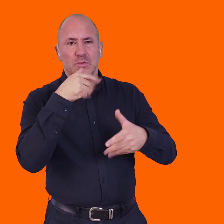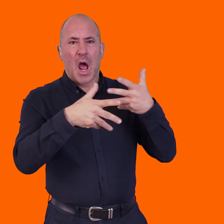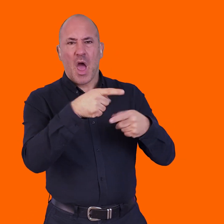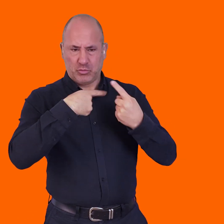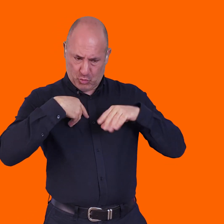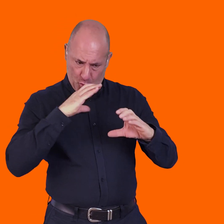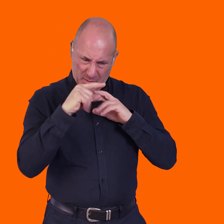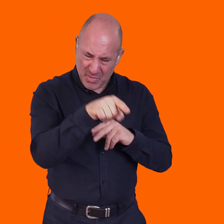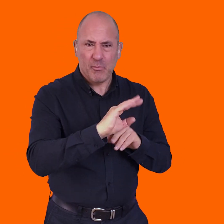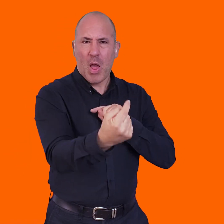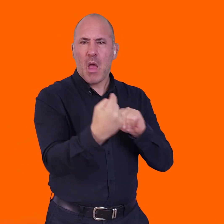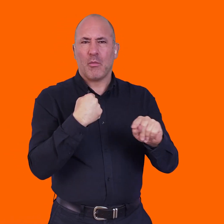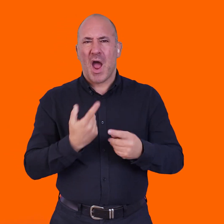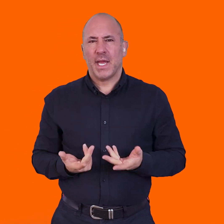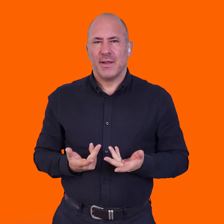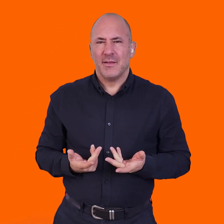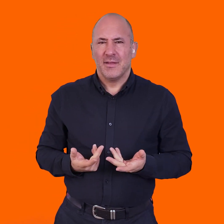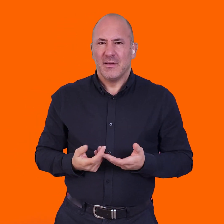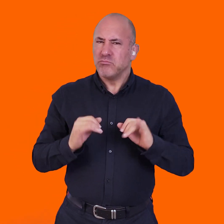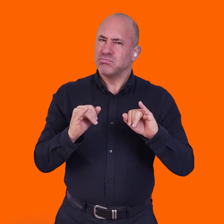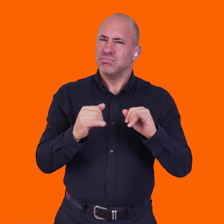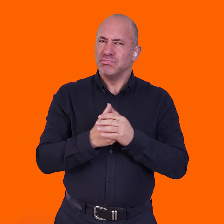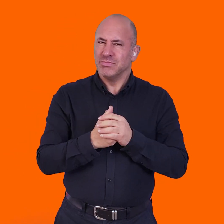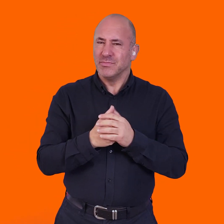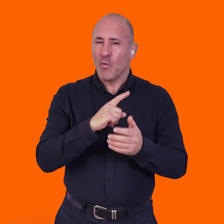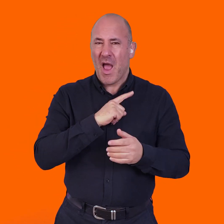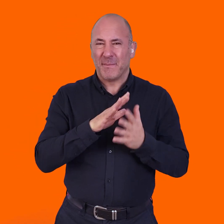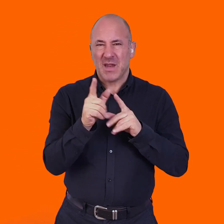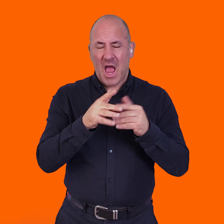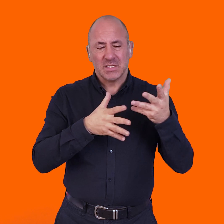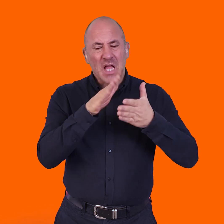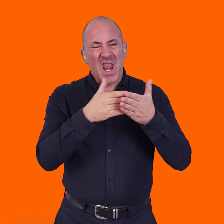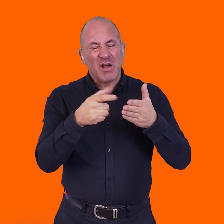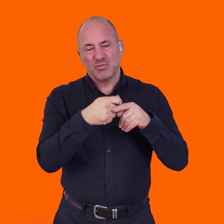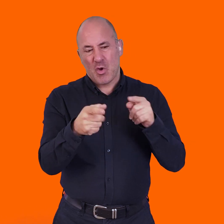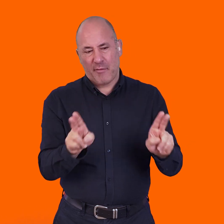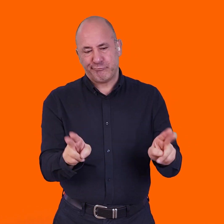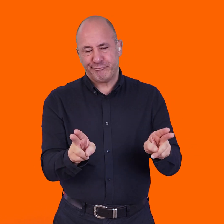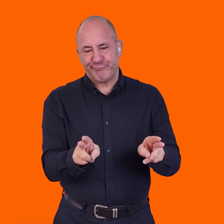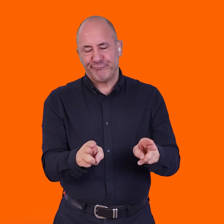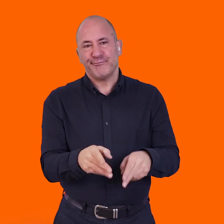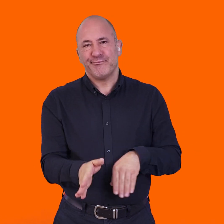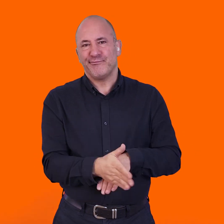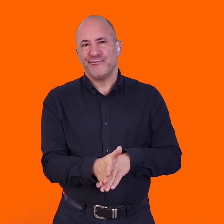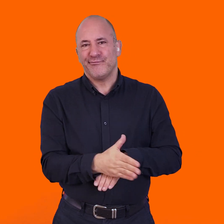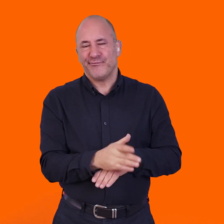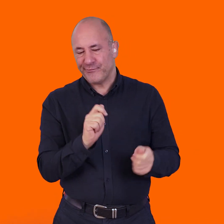who use sign language? And it's really terrible because it's another kind of chipping away at sign language.